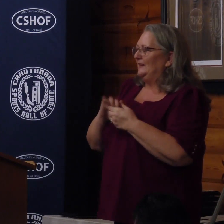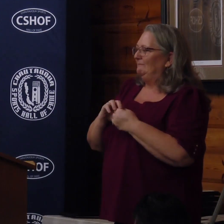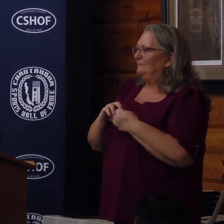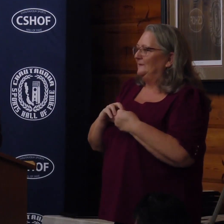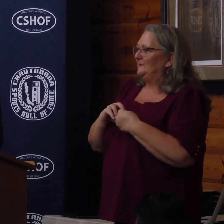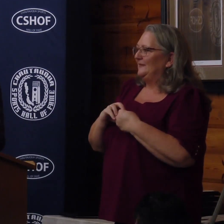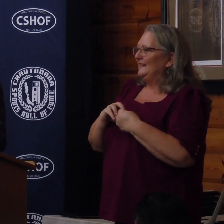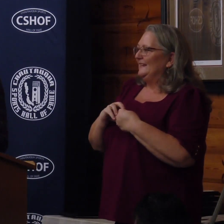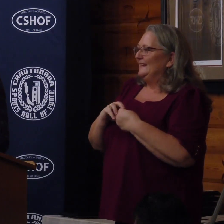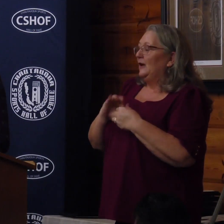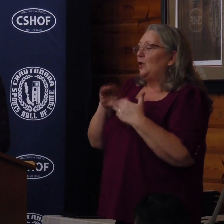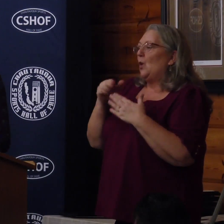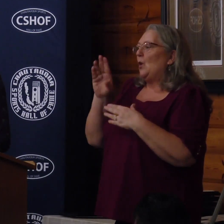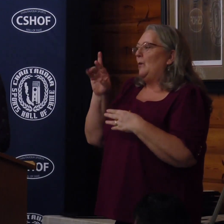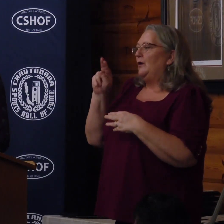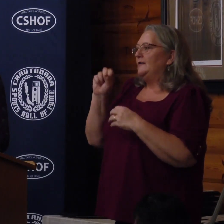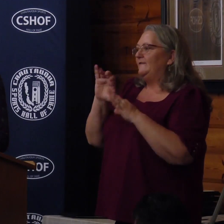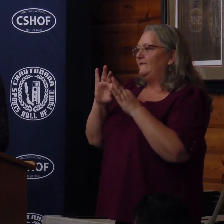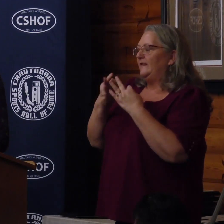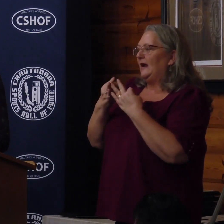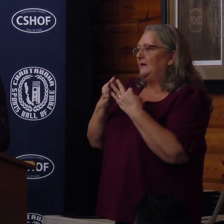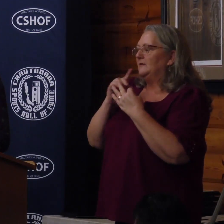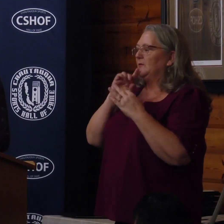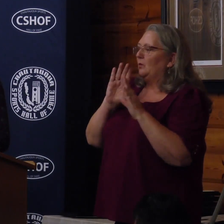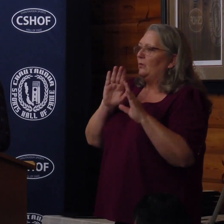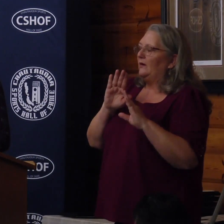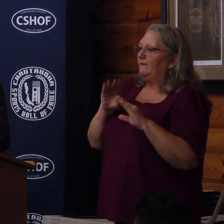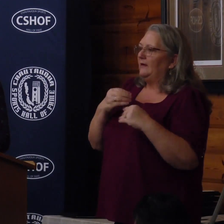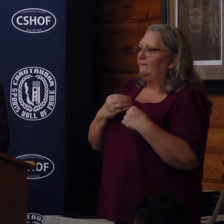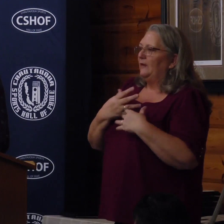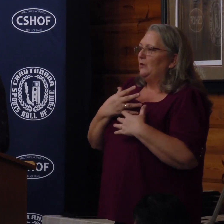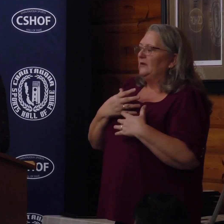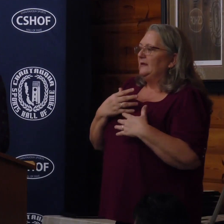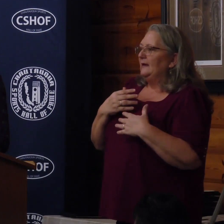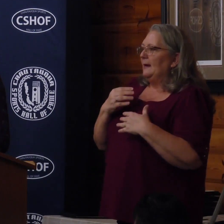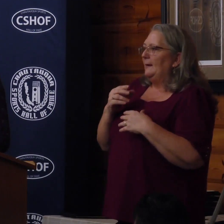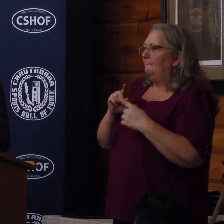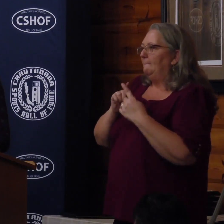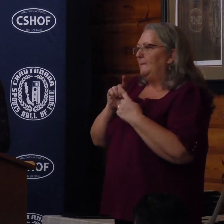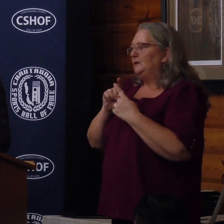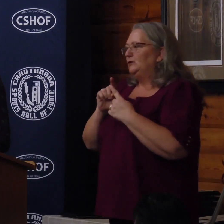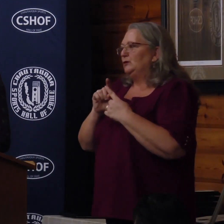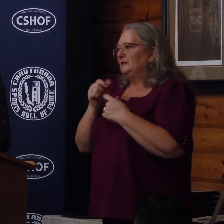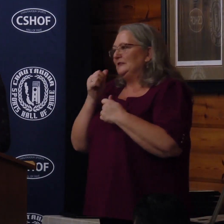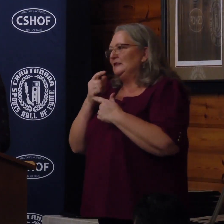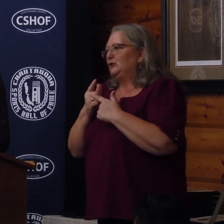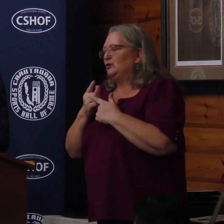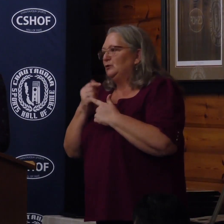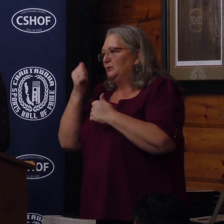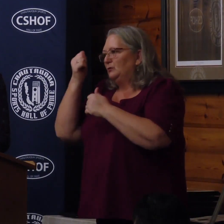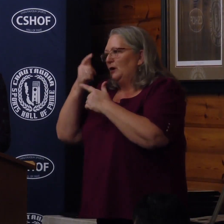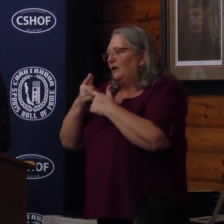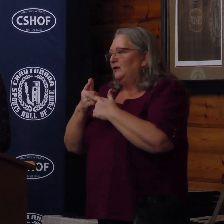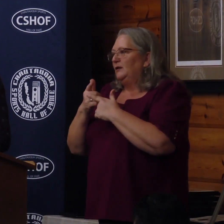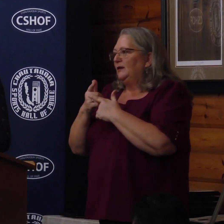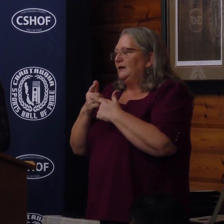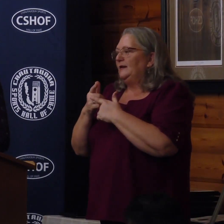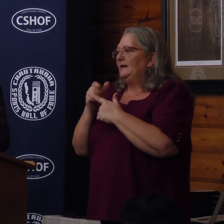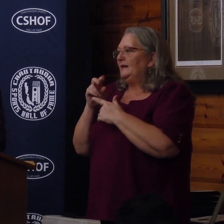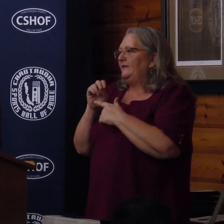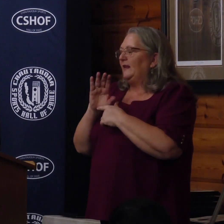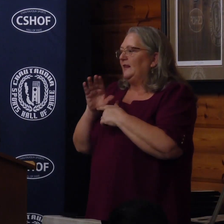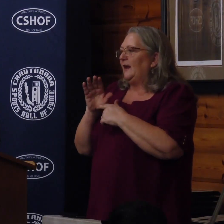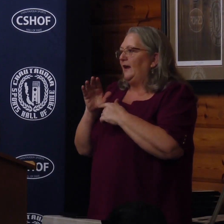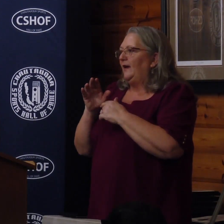The whole Burns family has been a wonder influence. Mentors, sisters, brothers, and even their